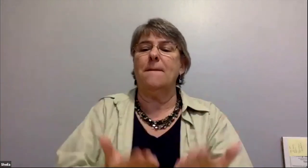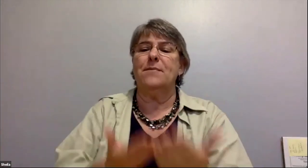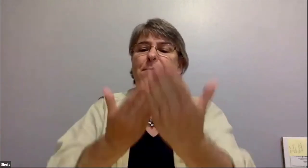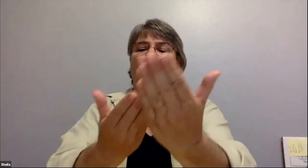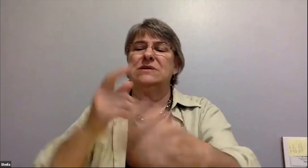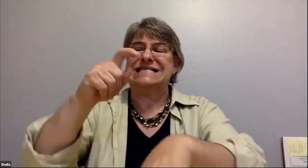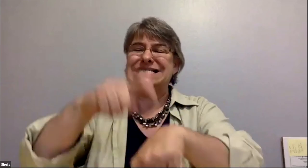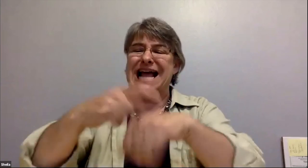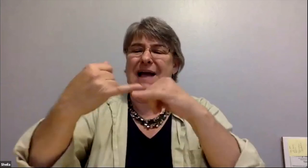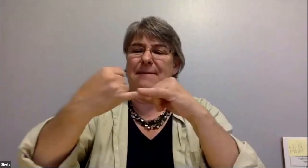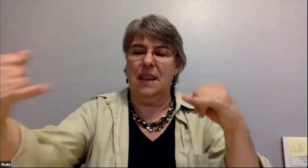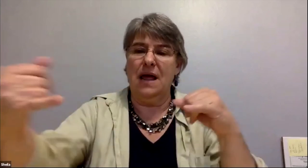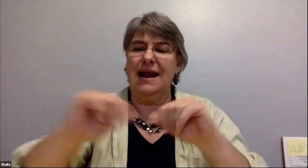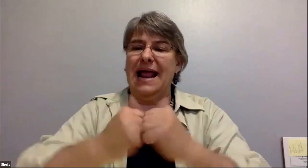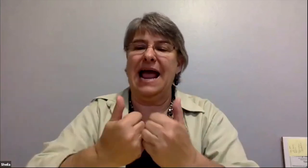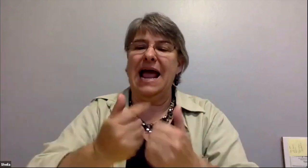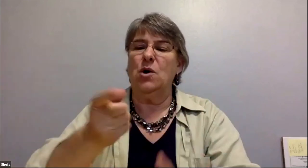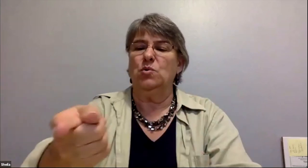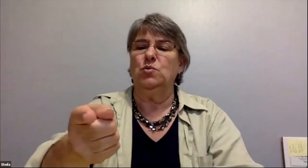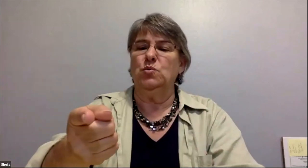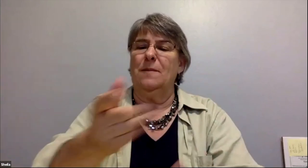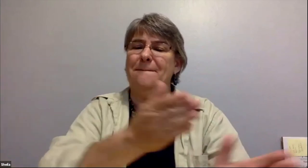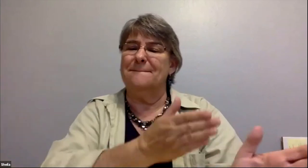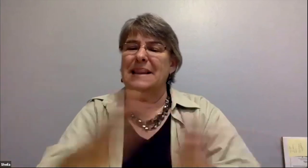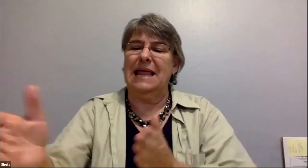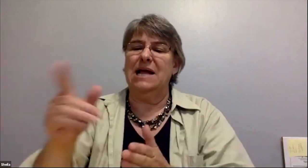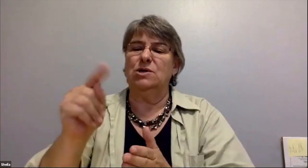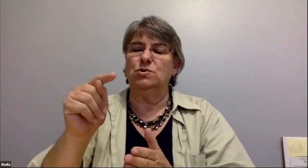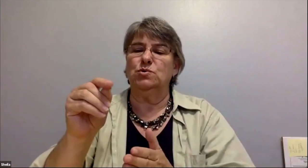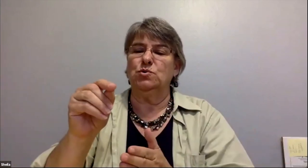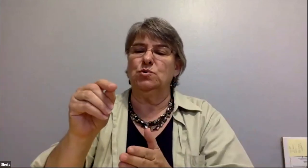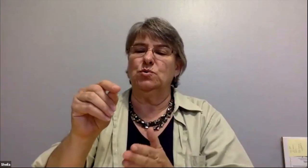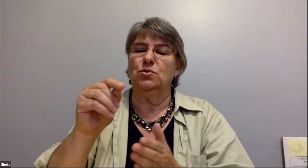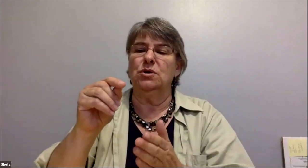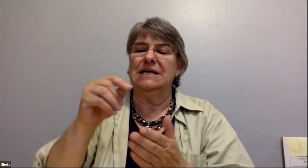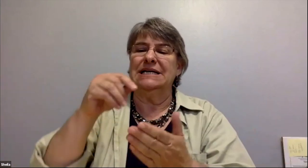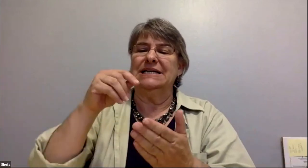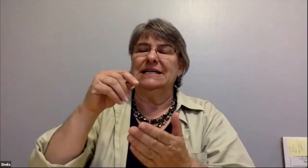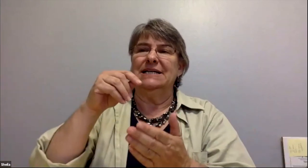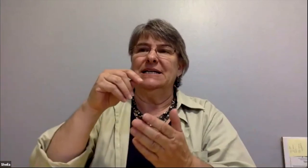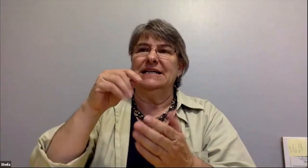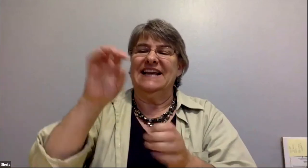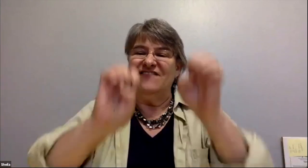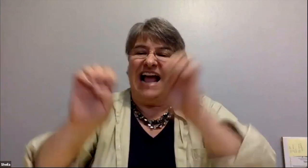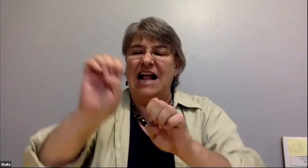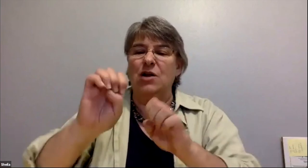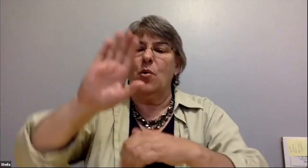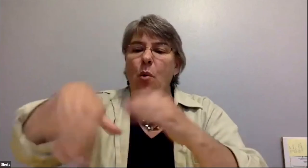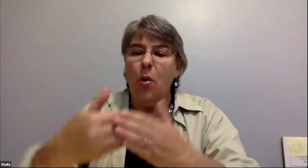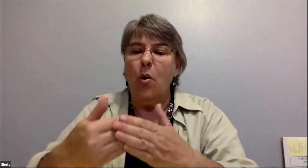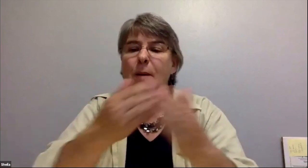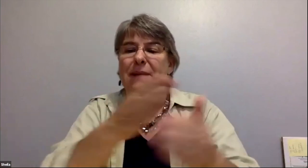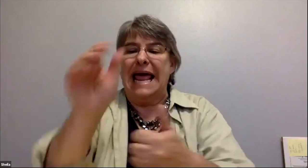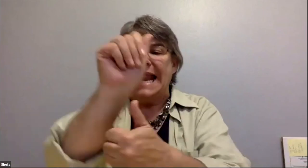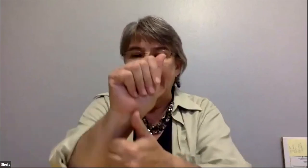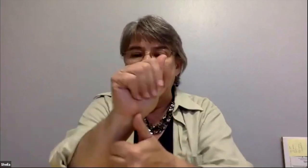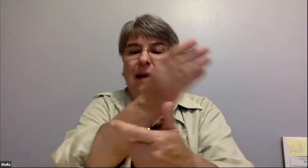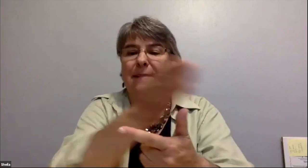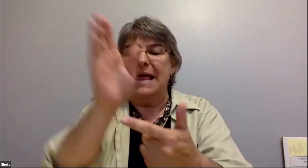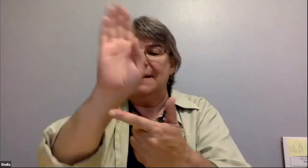propose to look at all these contingencies god i mean you know you could always ask me of course you can pick up the phone any old